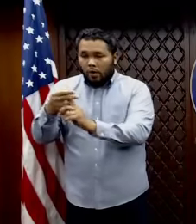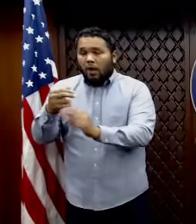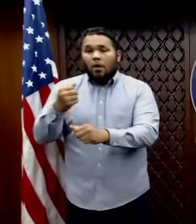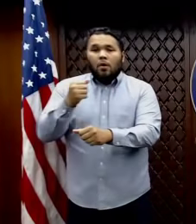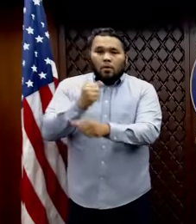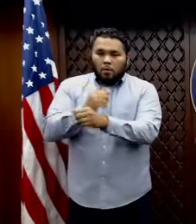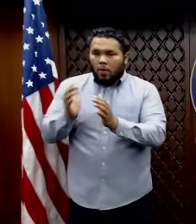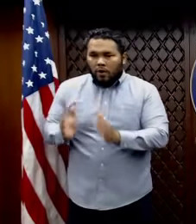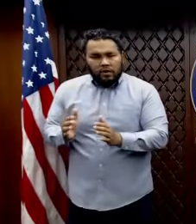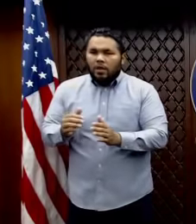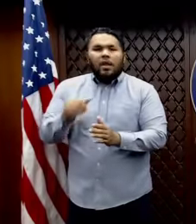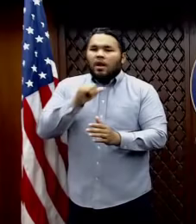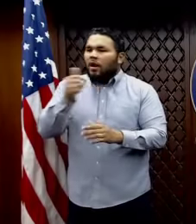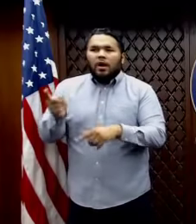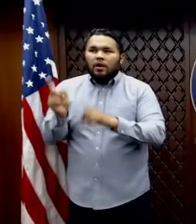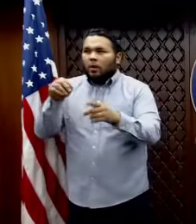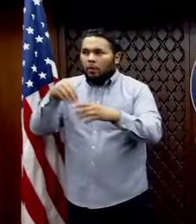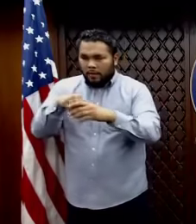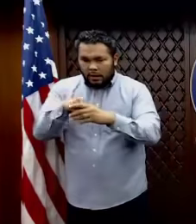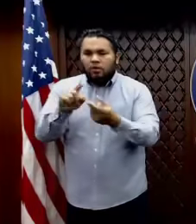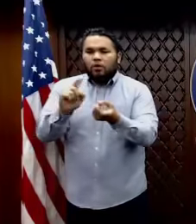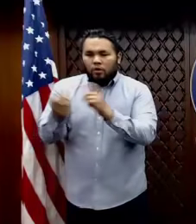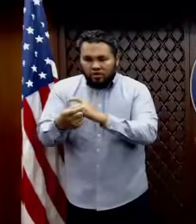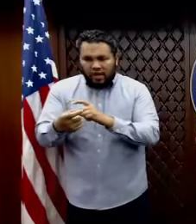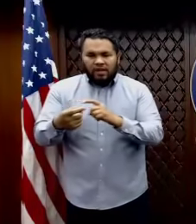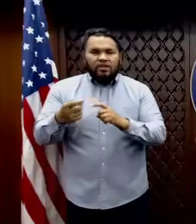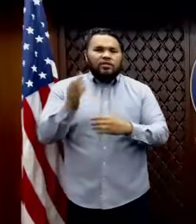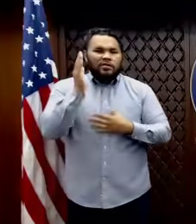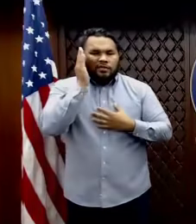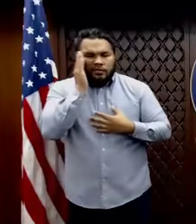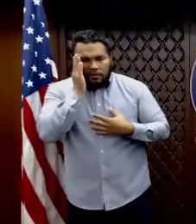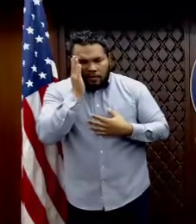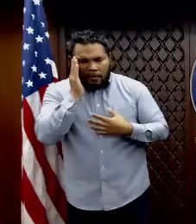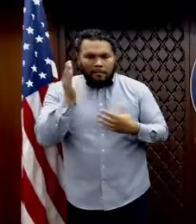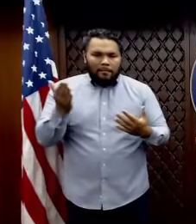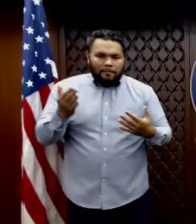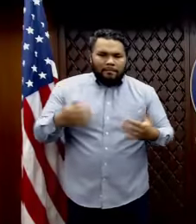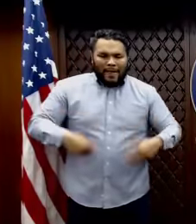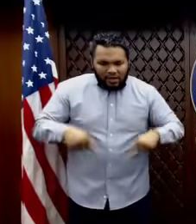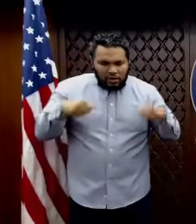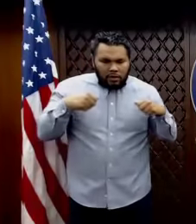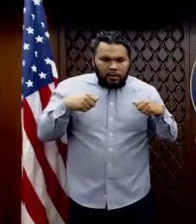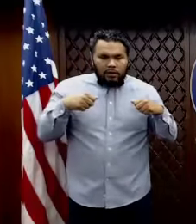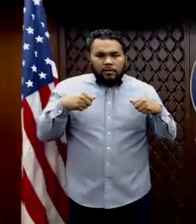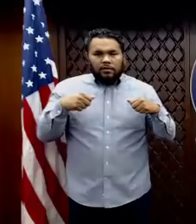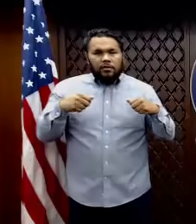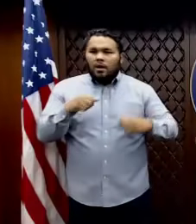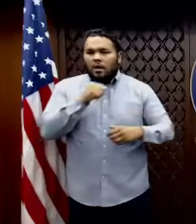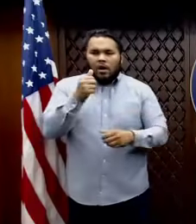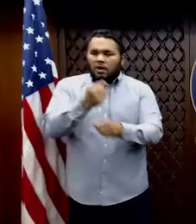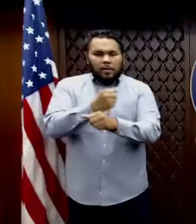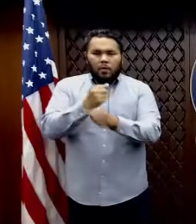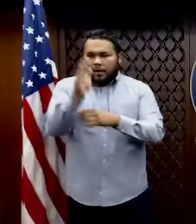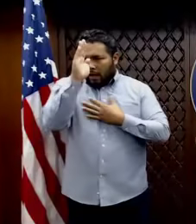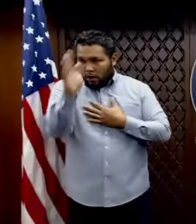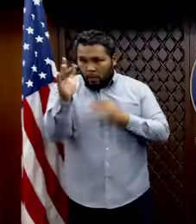be going in to change the linens. They're not going to be, um, you know, working, uh, in direct contact with